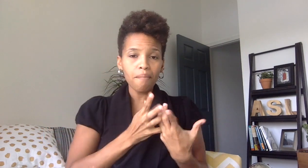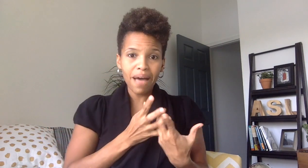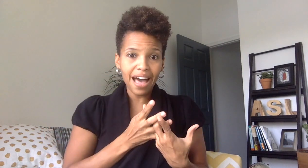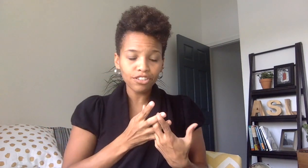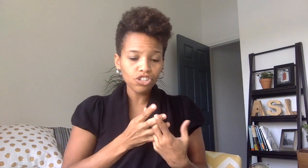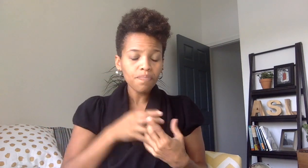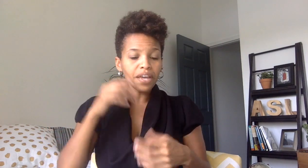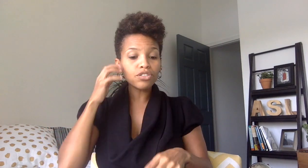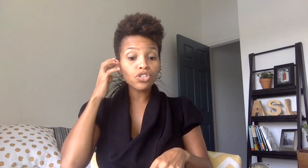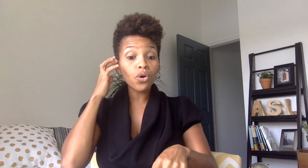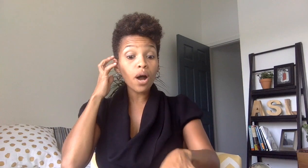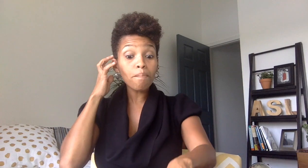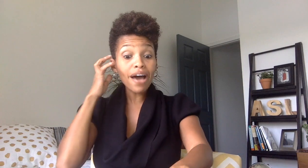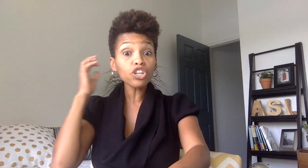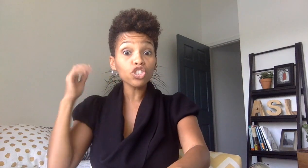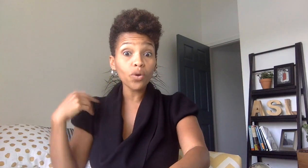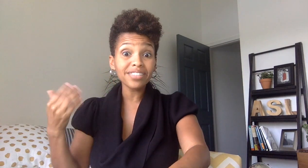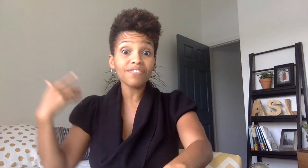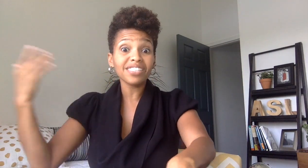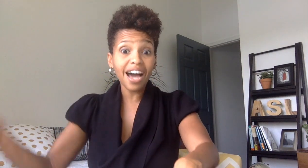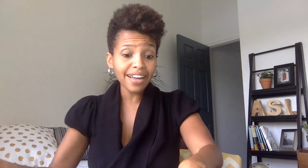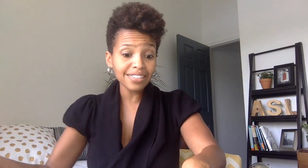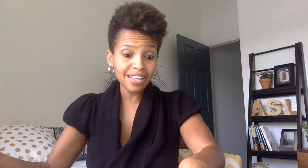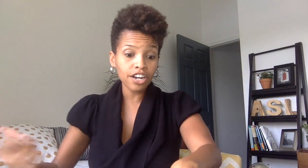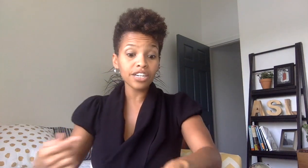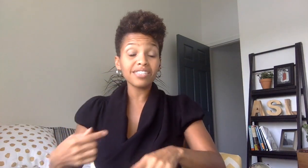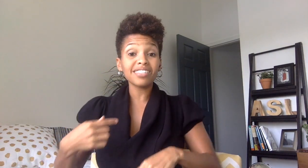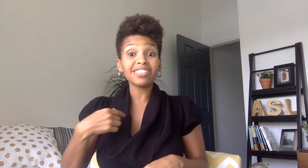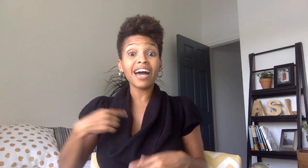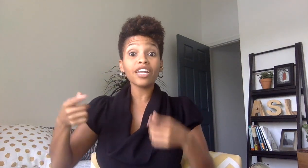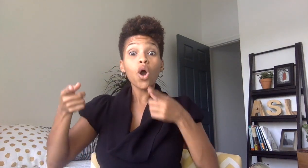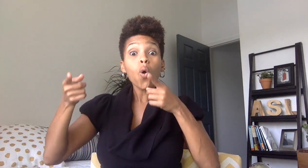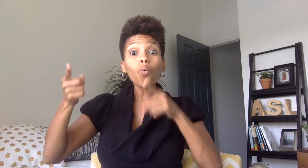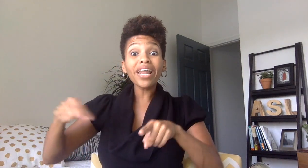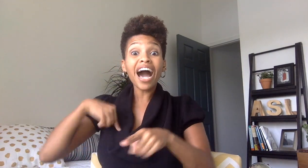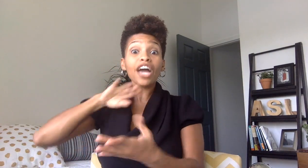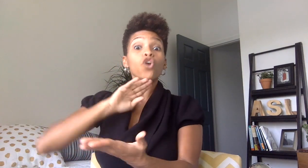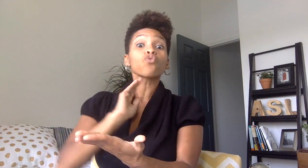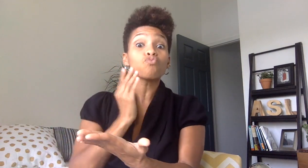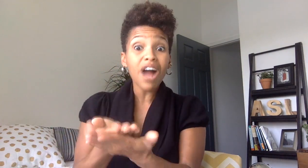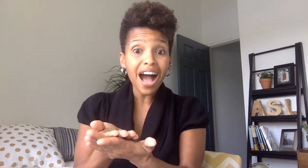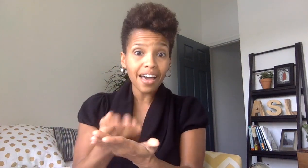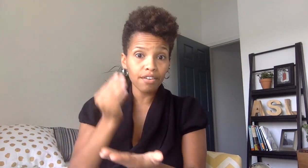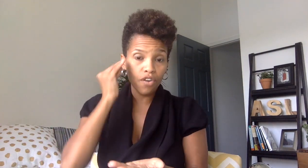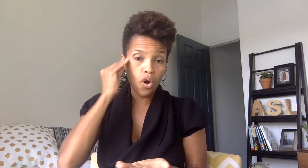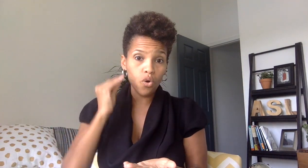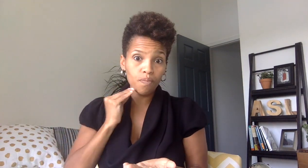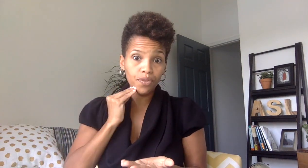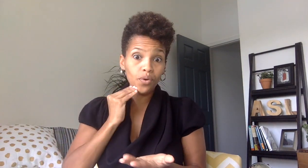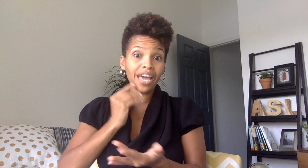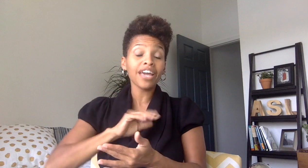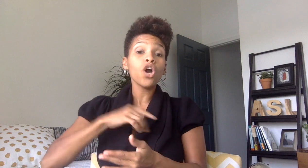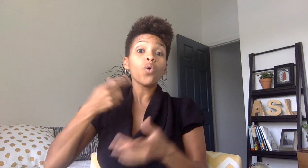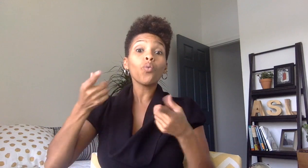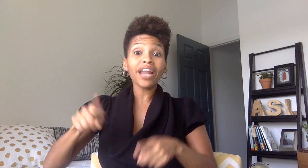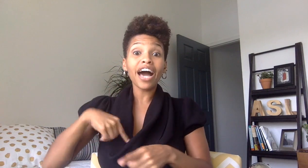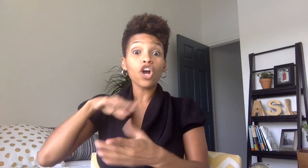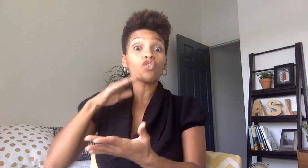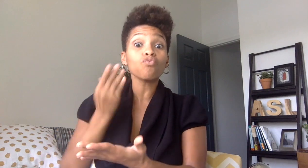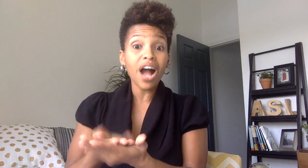match and so a better choice of signs there is to sign when I arrive home okay when I arrive